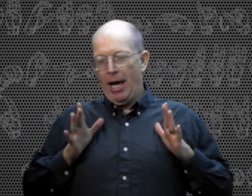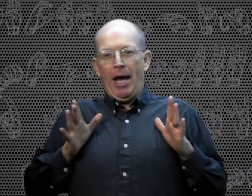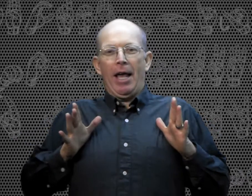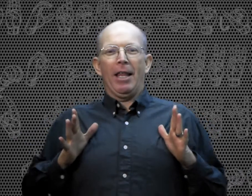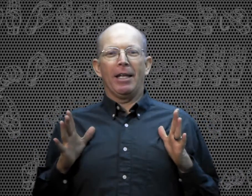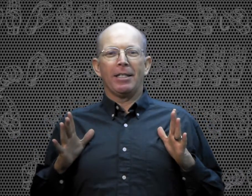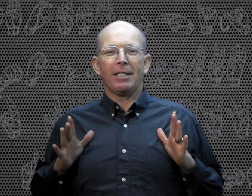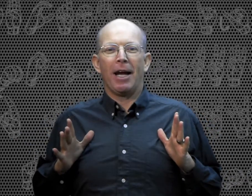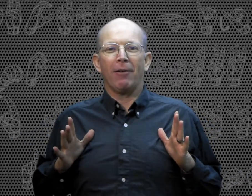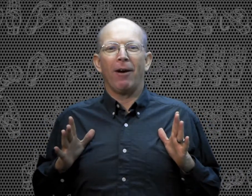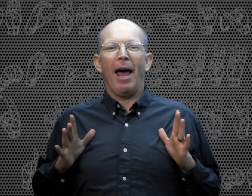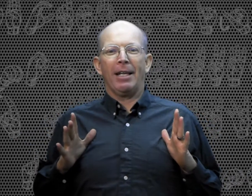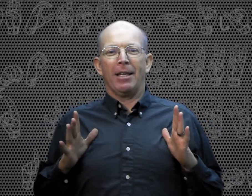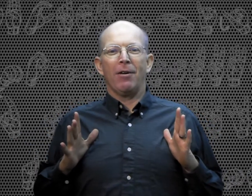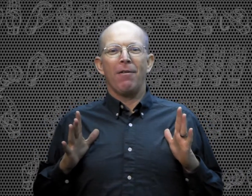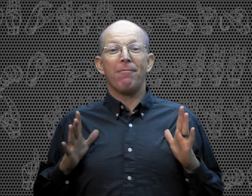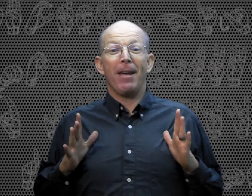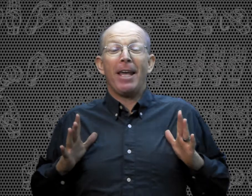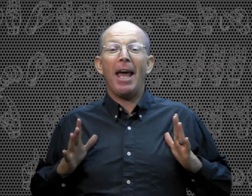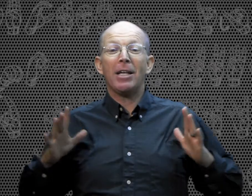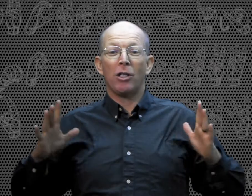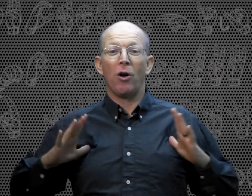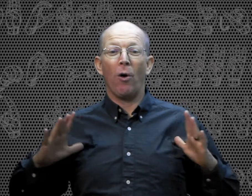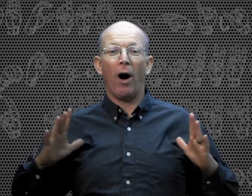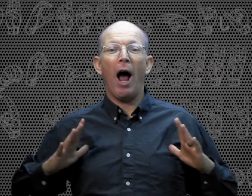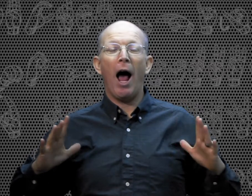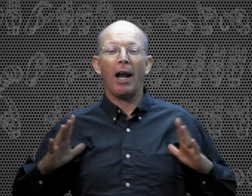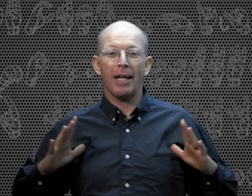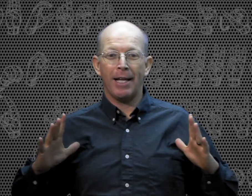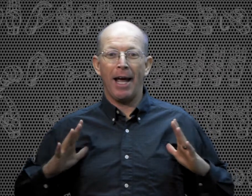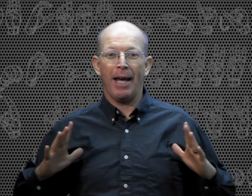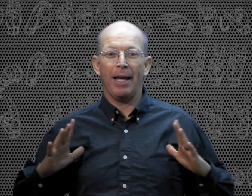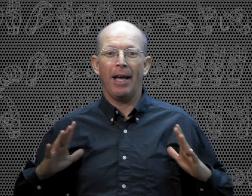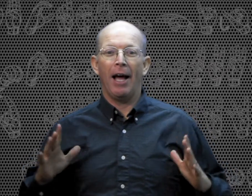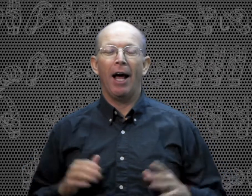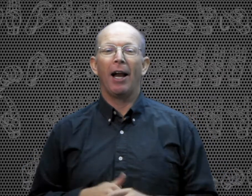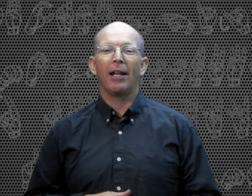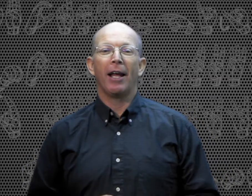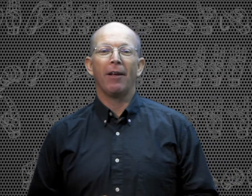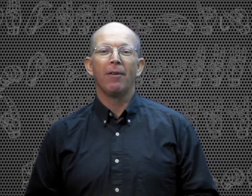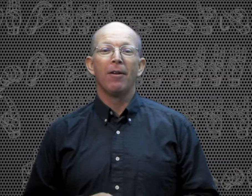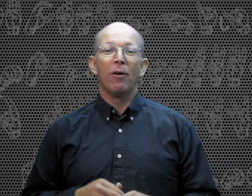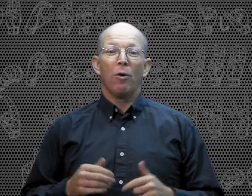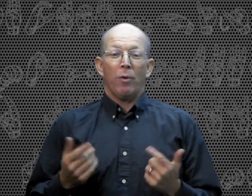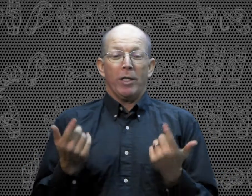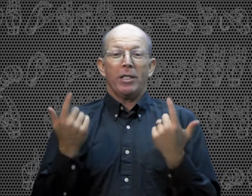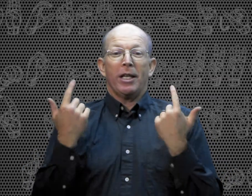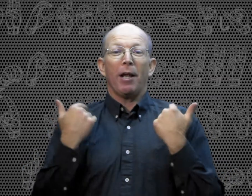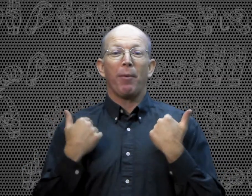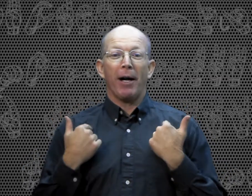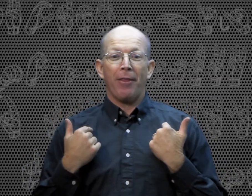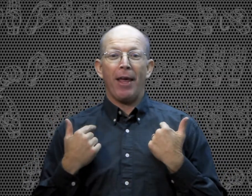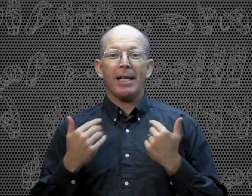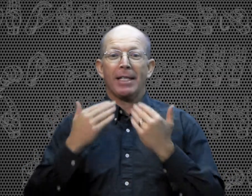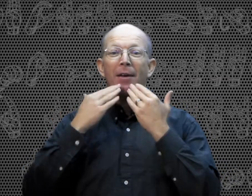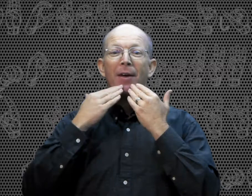And then he's just kind of relaxing. Vacation or holiday, holiday. We just celebrated Thanksgiving,